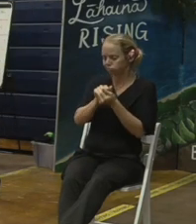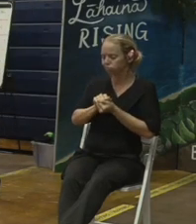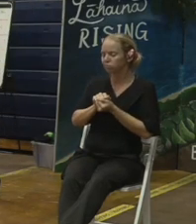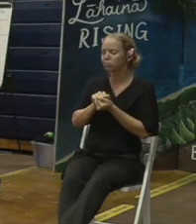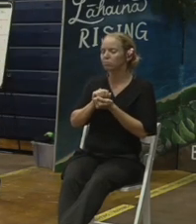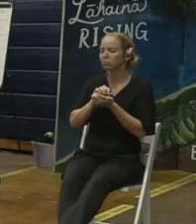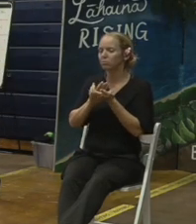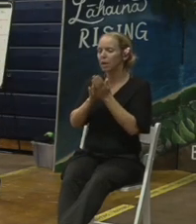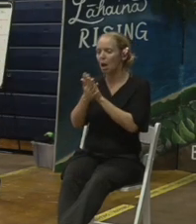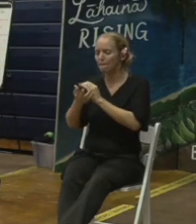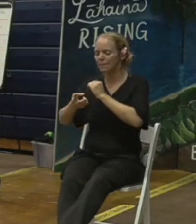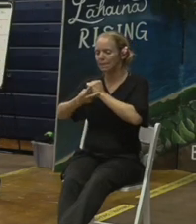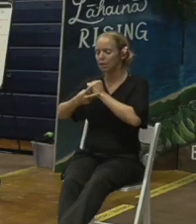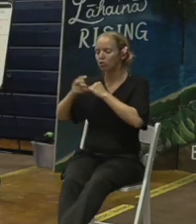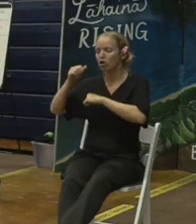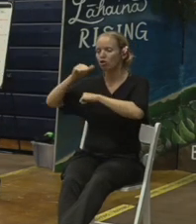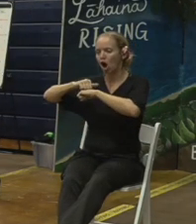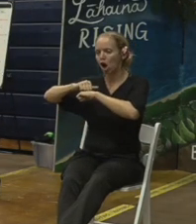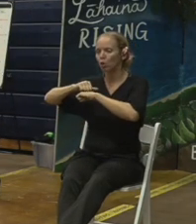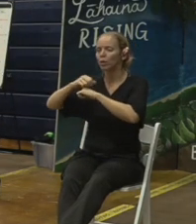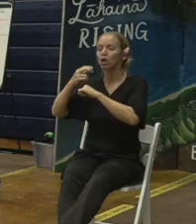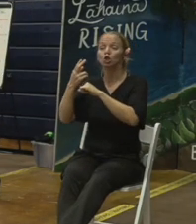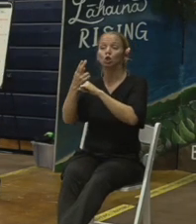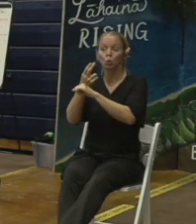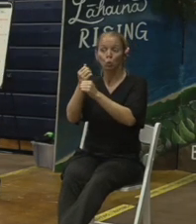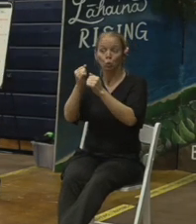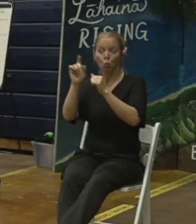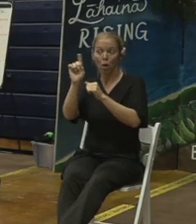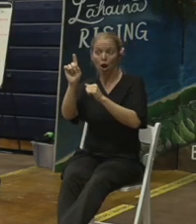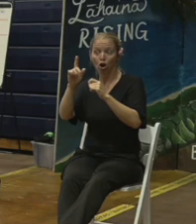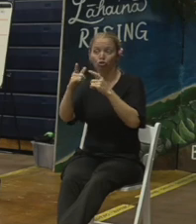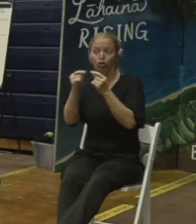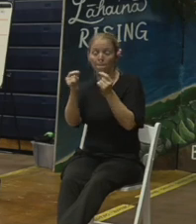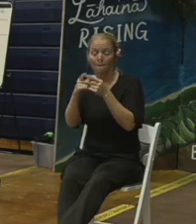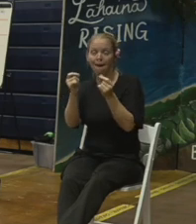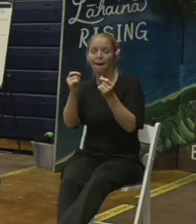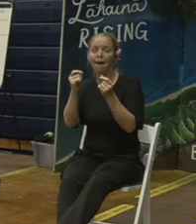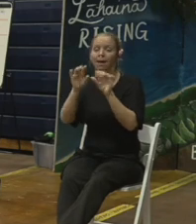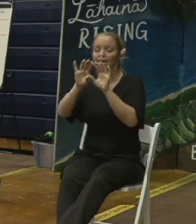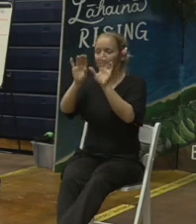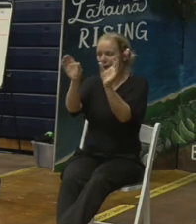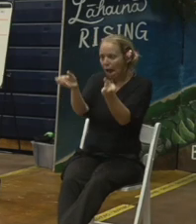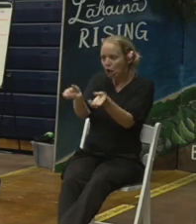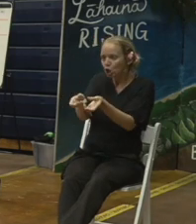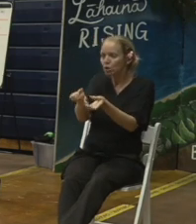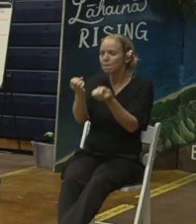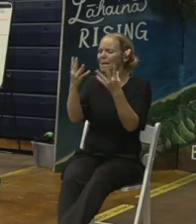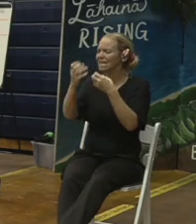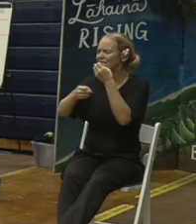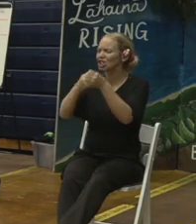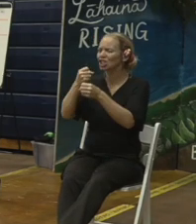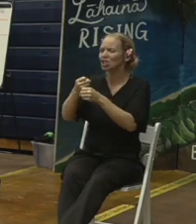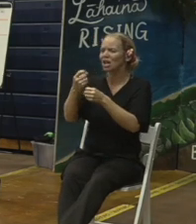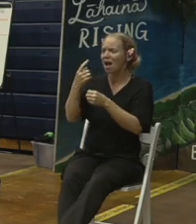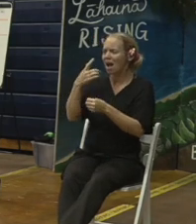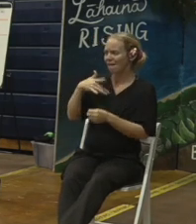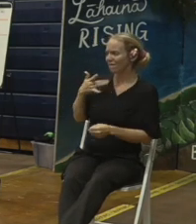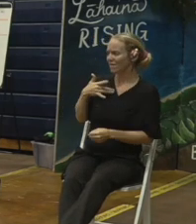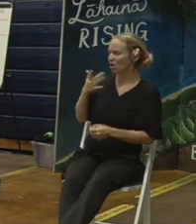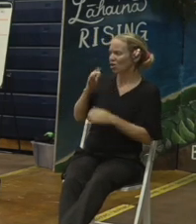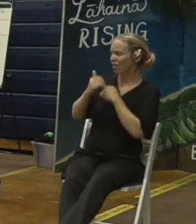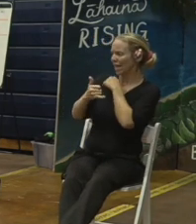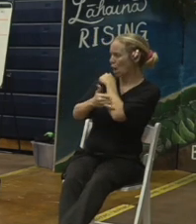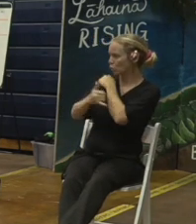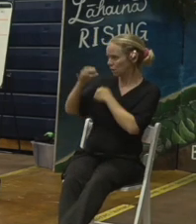has been done in Japan with tires for many years this technology exists I don't think that it has been put forward to the county